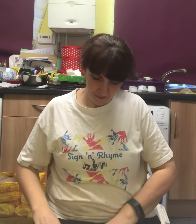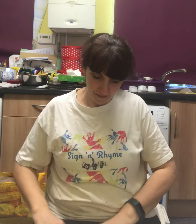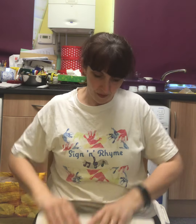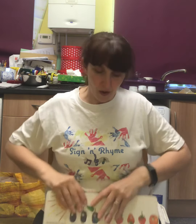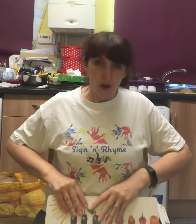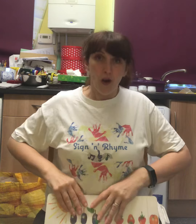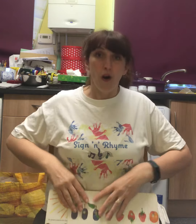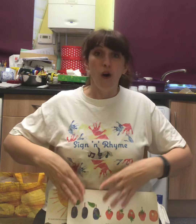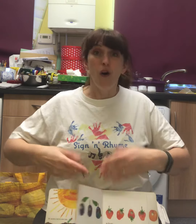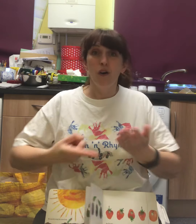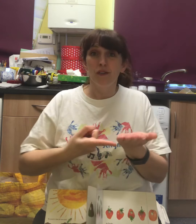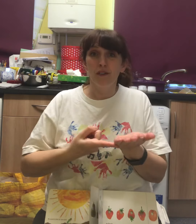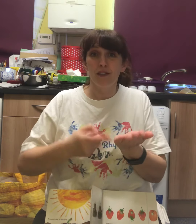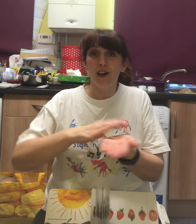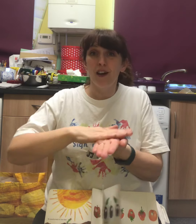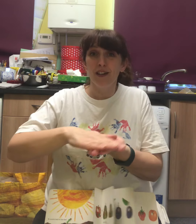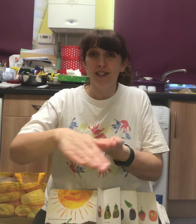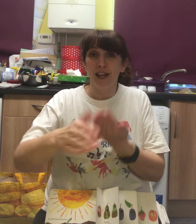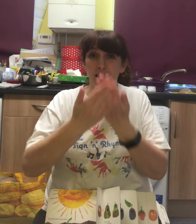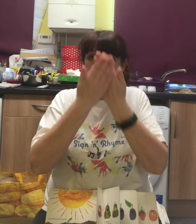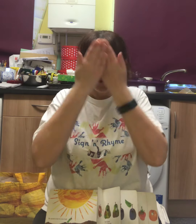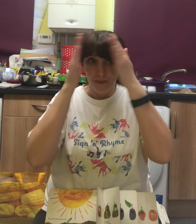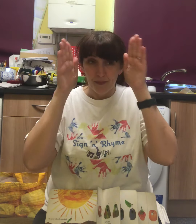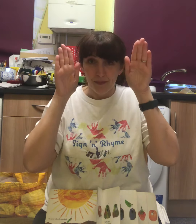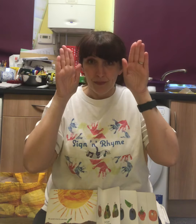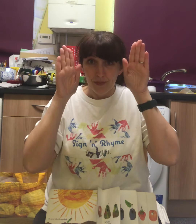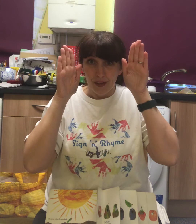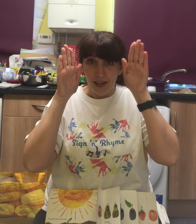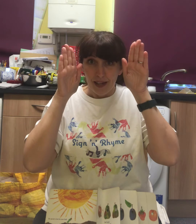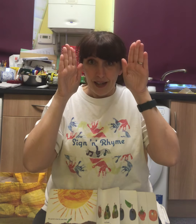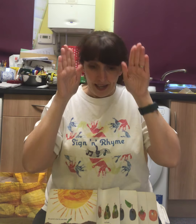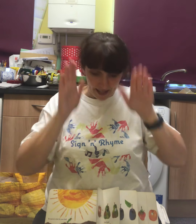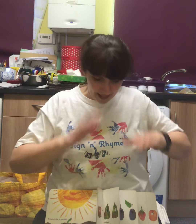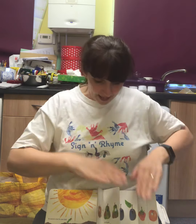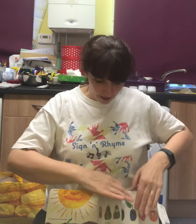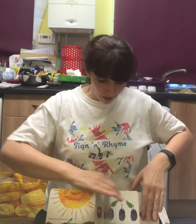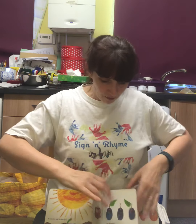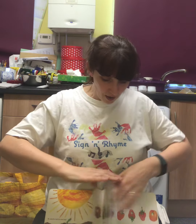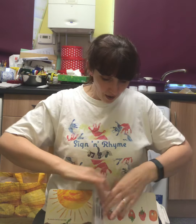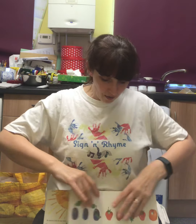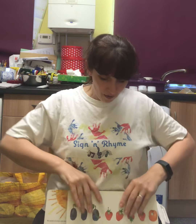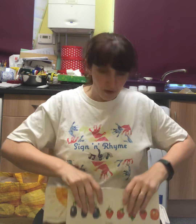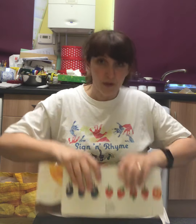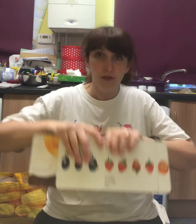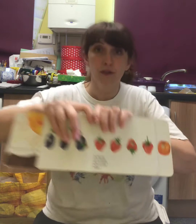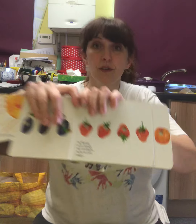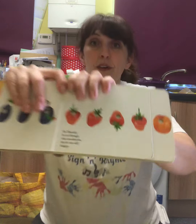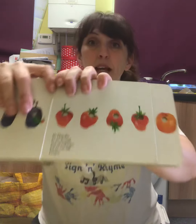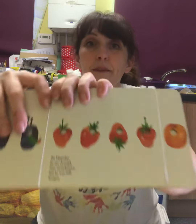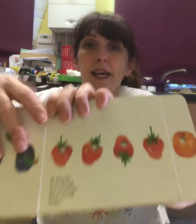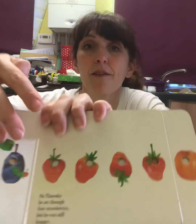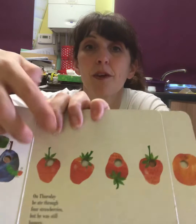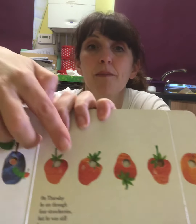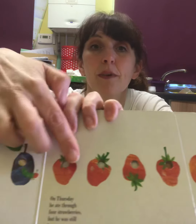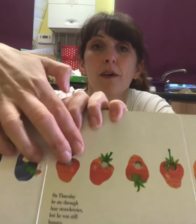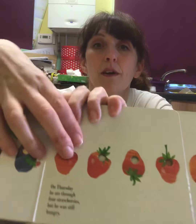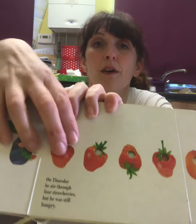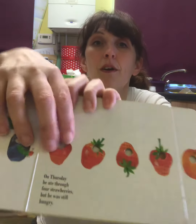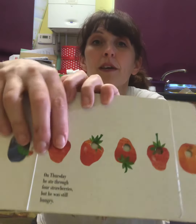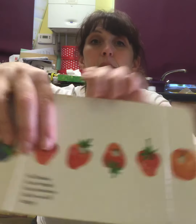On Thursday, he ate through... Here me count them. Look, here we